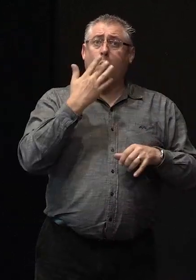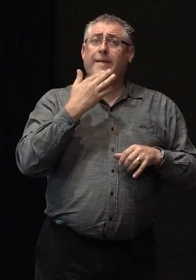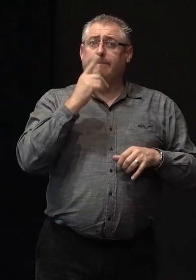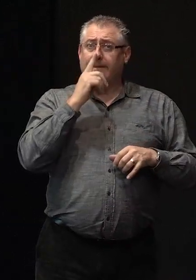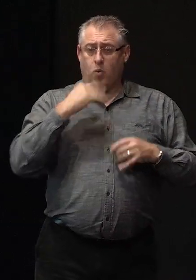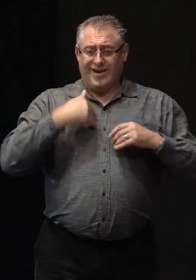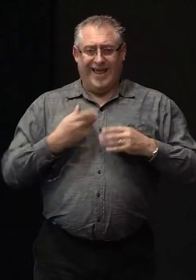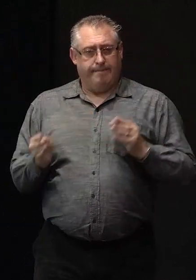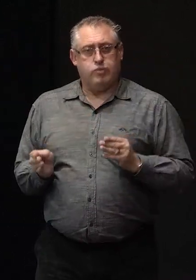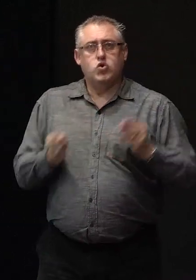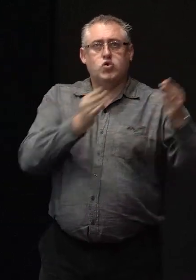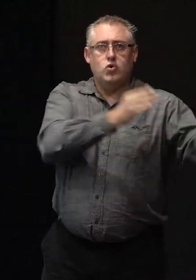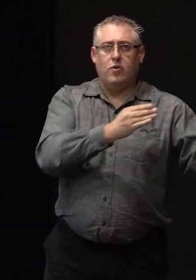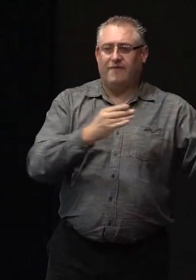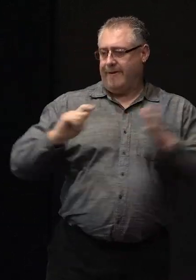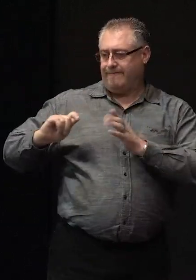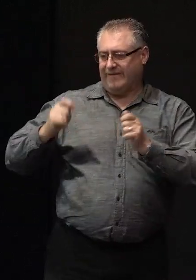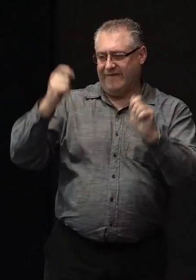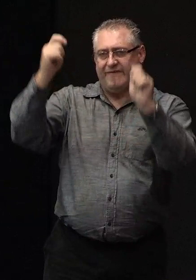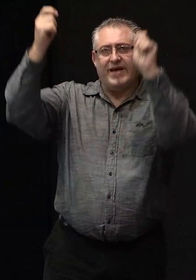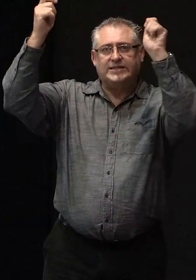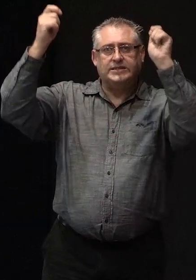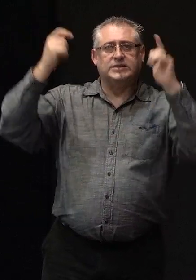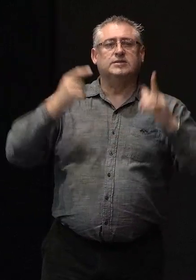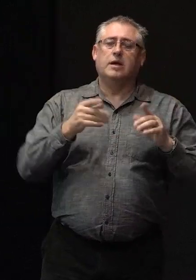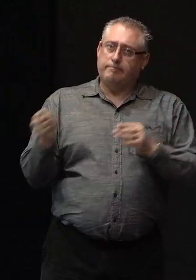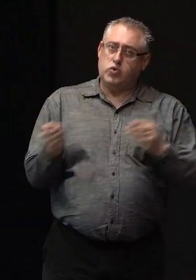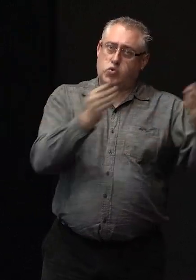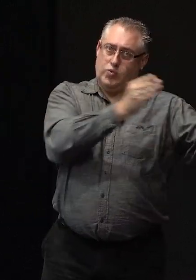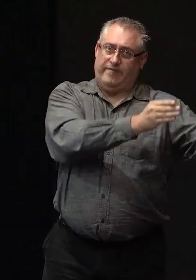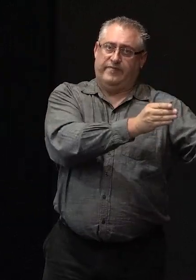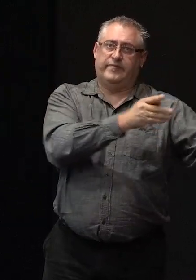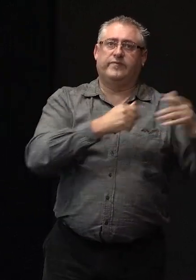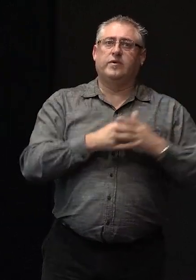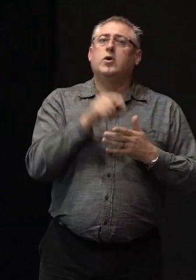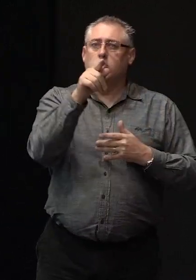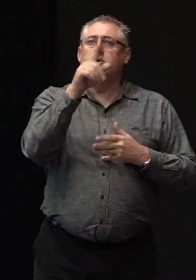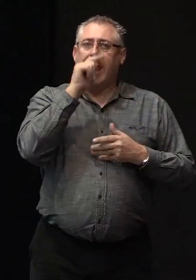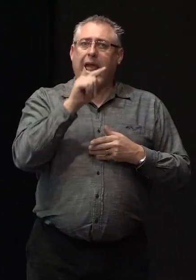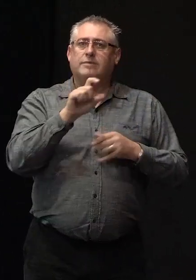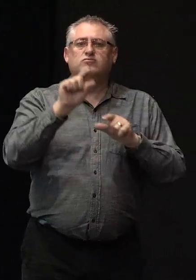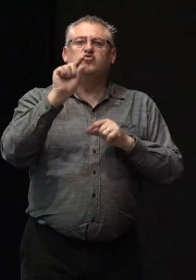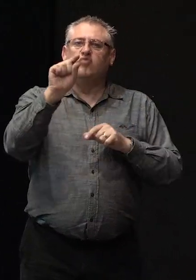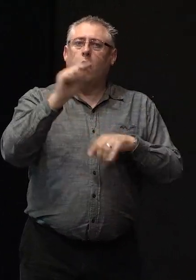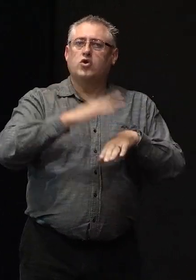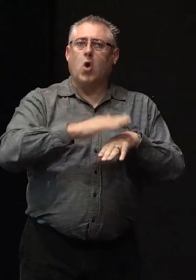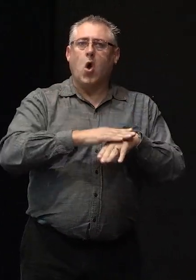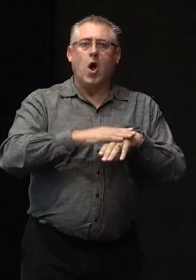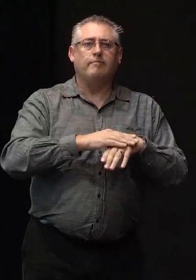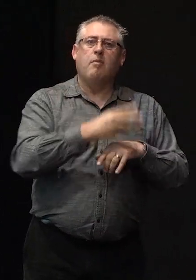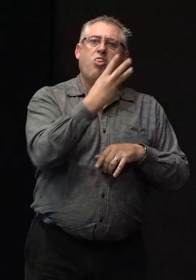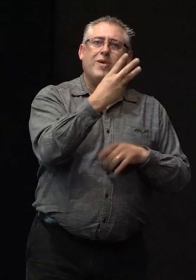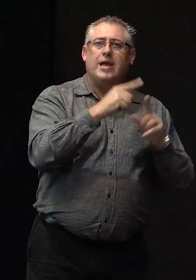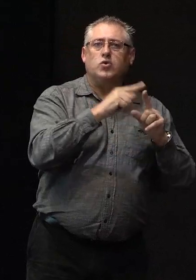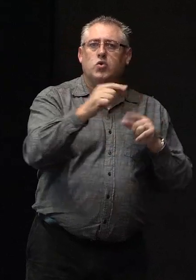houses to in order to let the contractors do their building work you can for a short period of time perhaps three to six